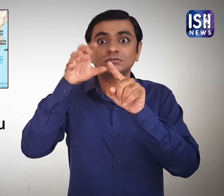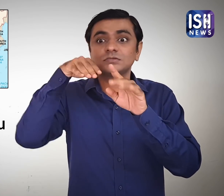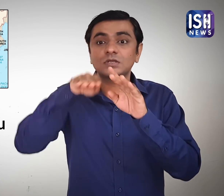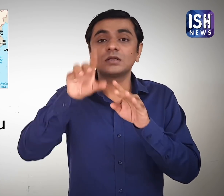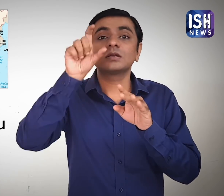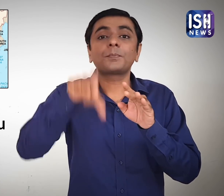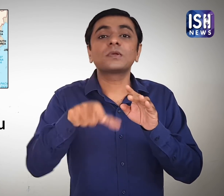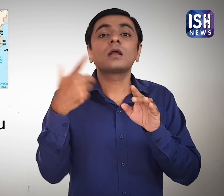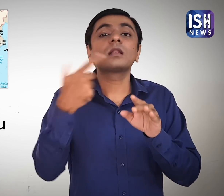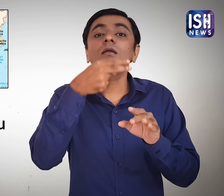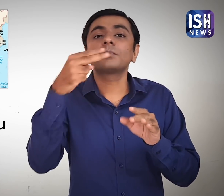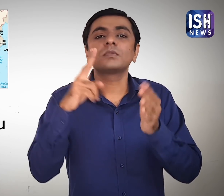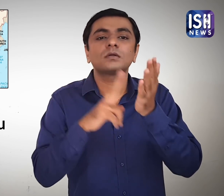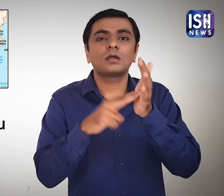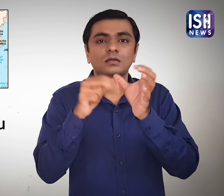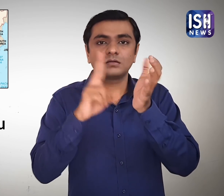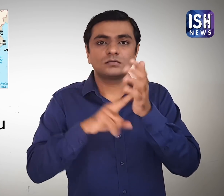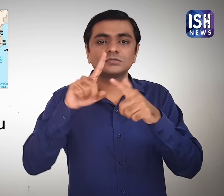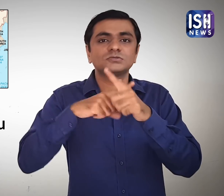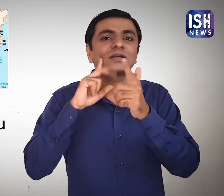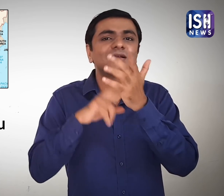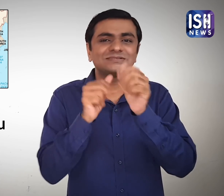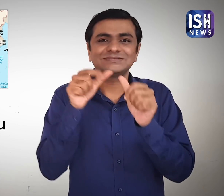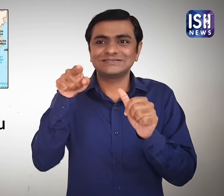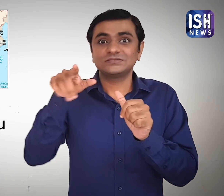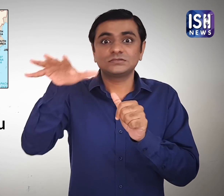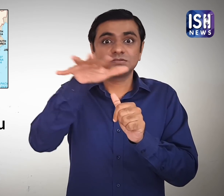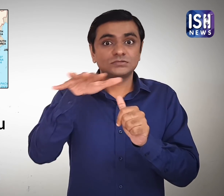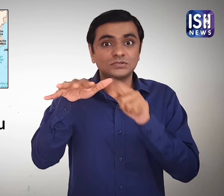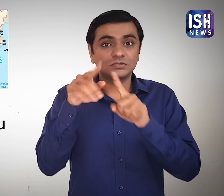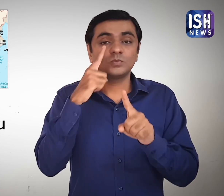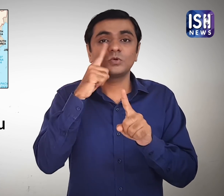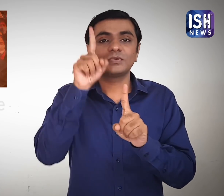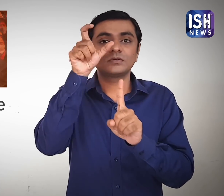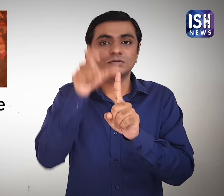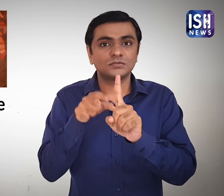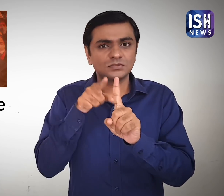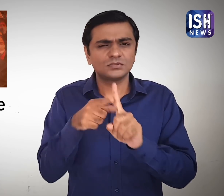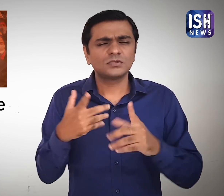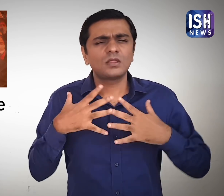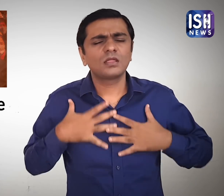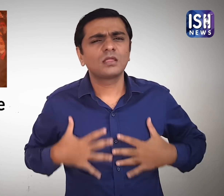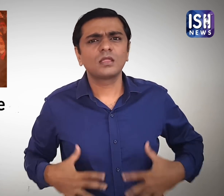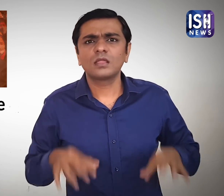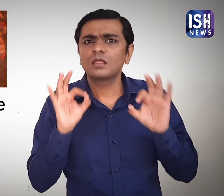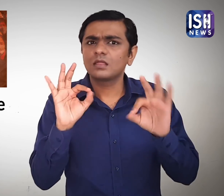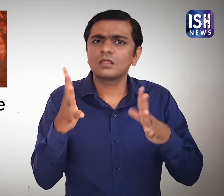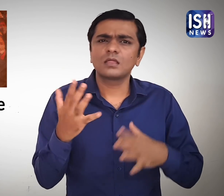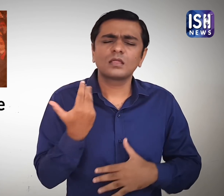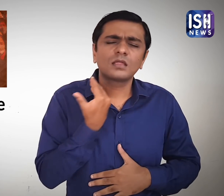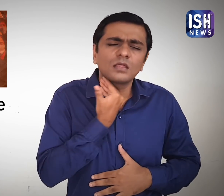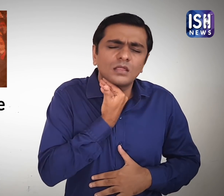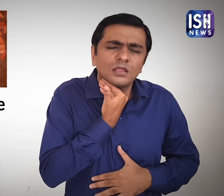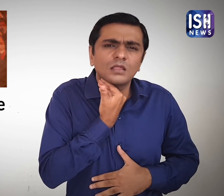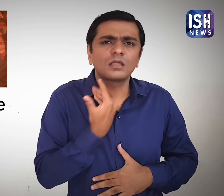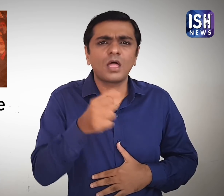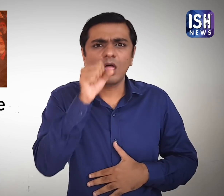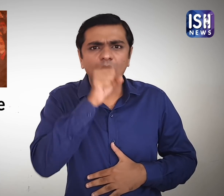reported symptoms such as fever and